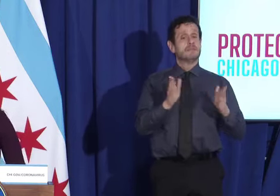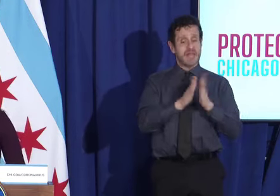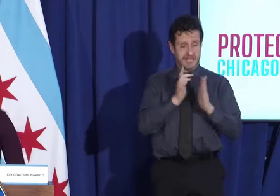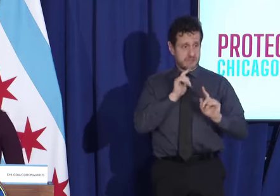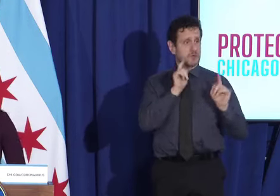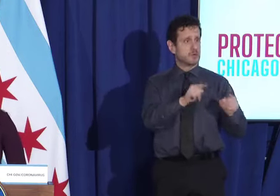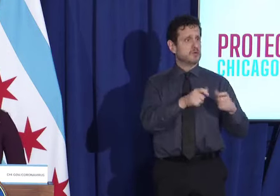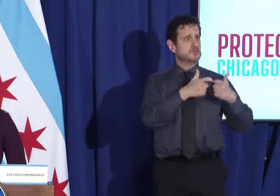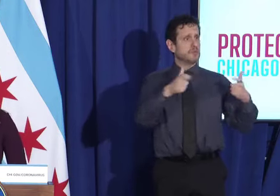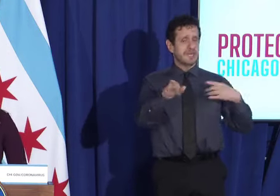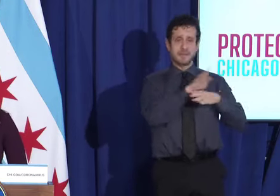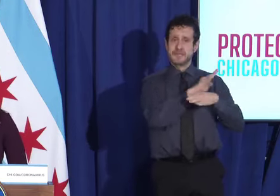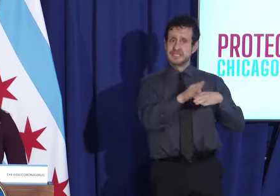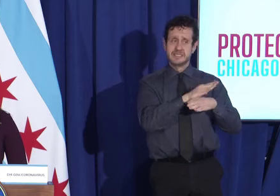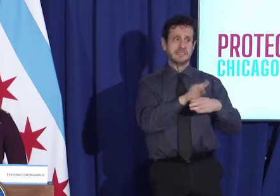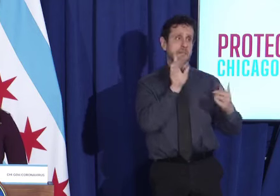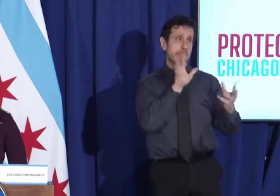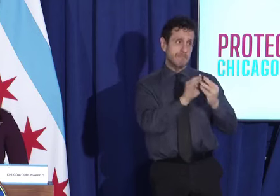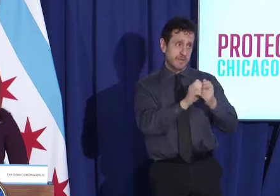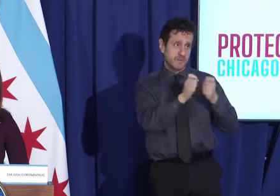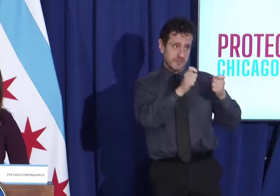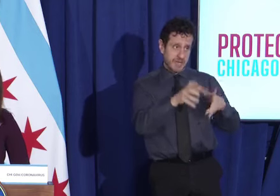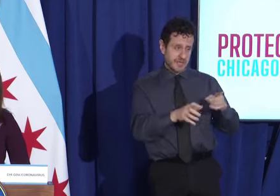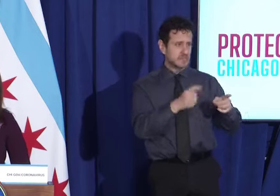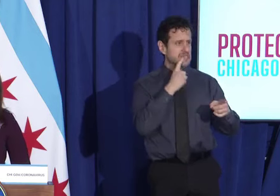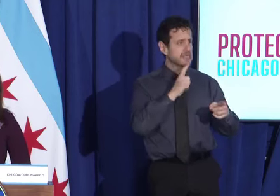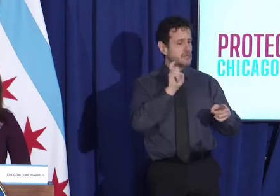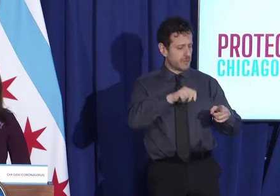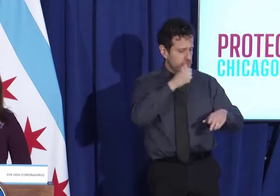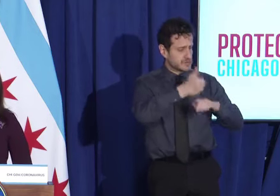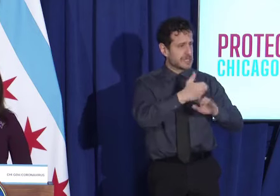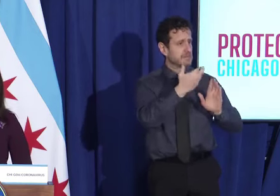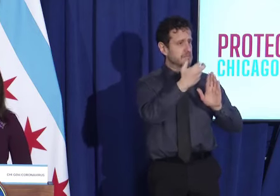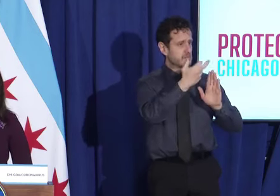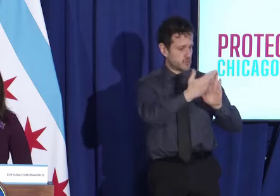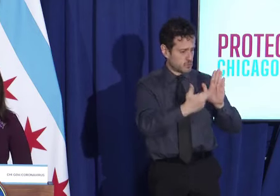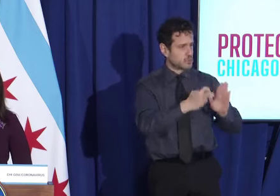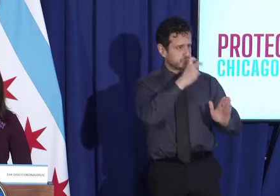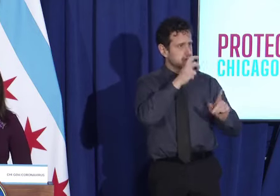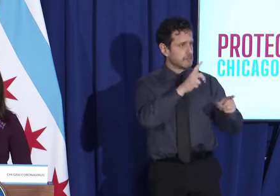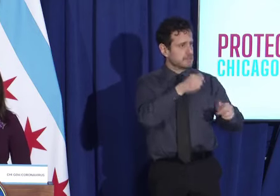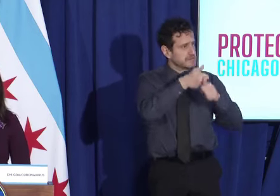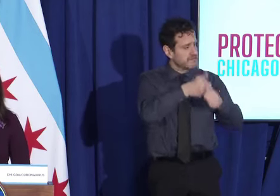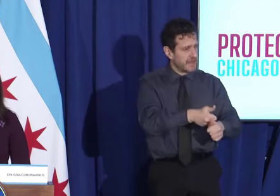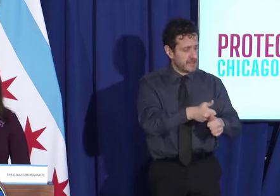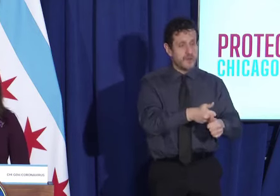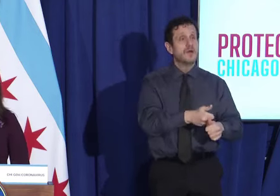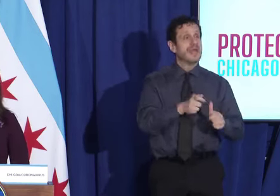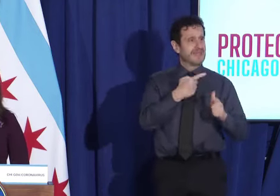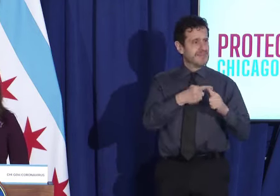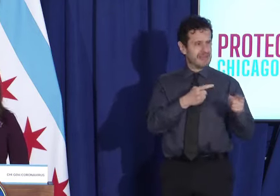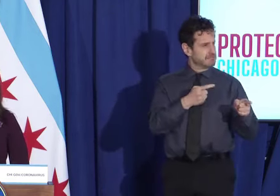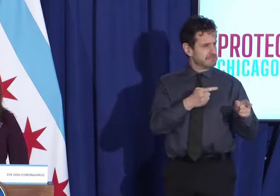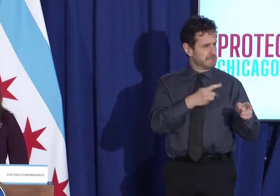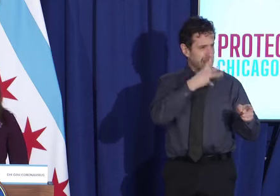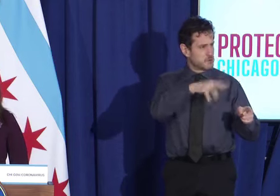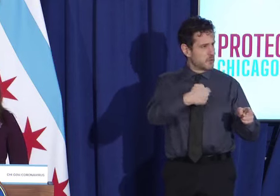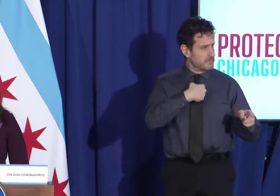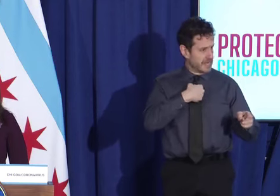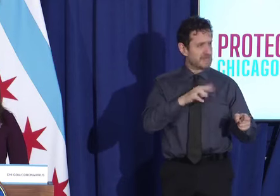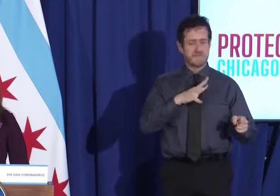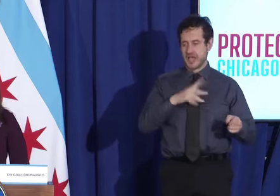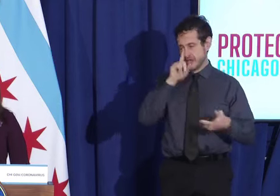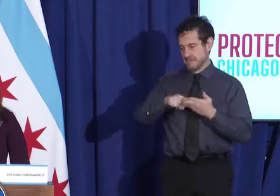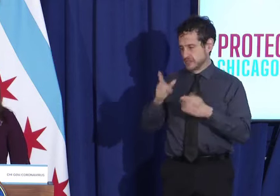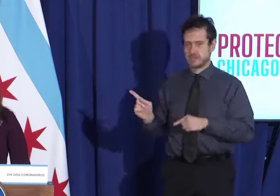and asking them to put their protocols in place. And then I follow up with having investigators actually pay visits. And so